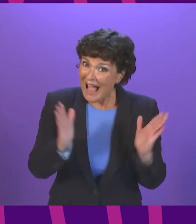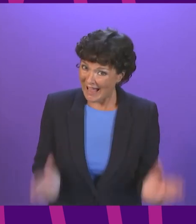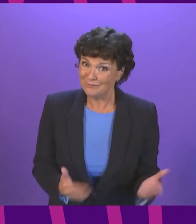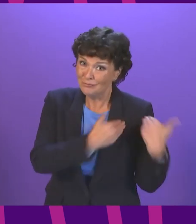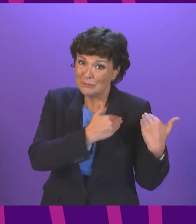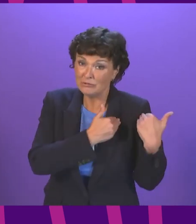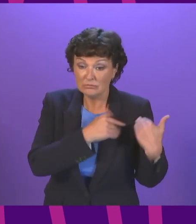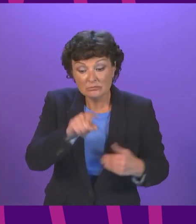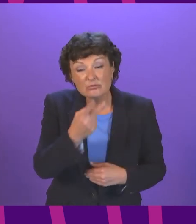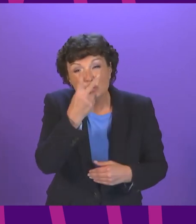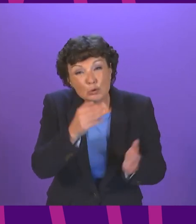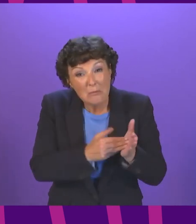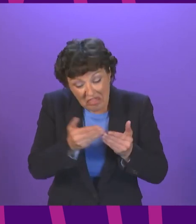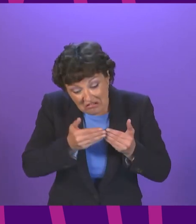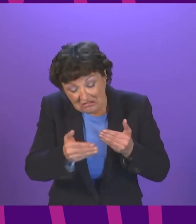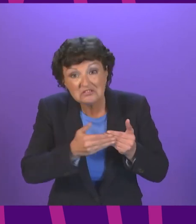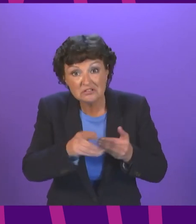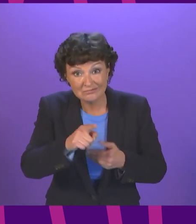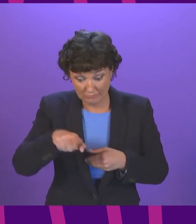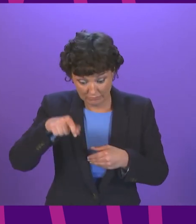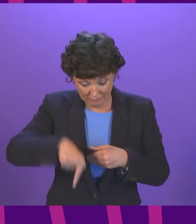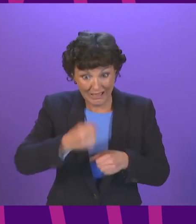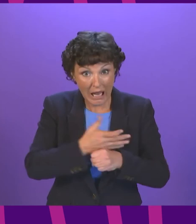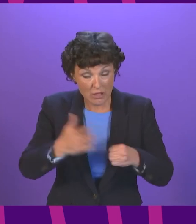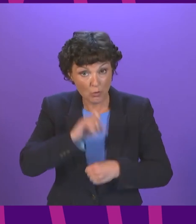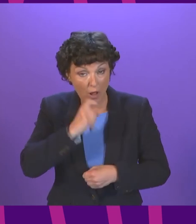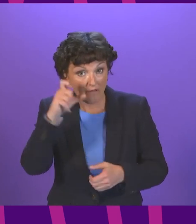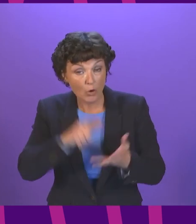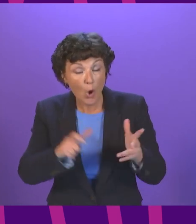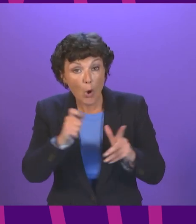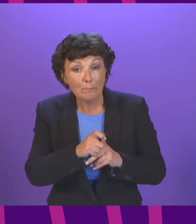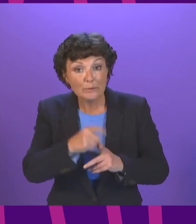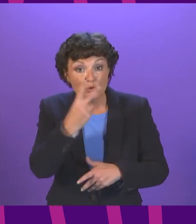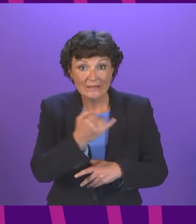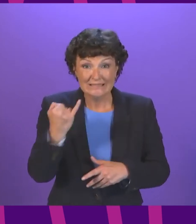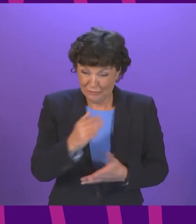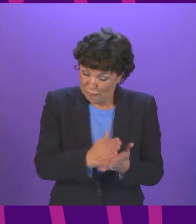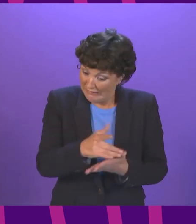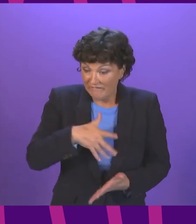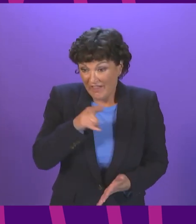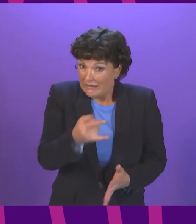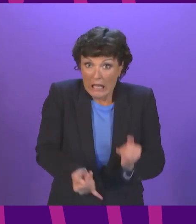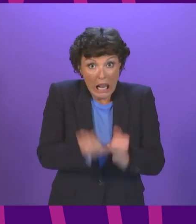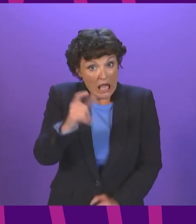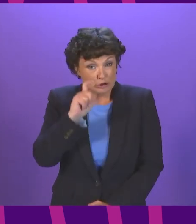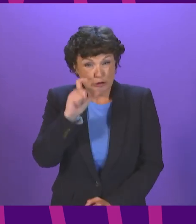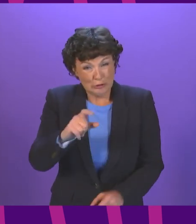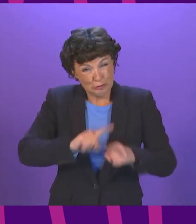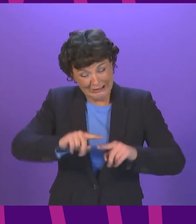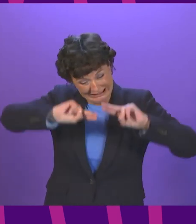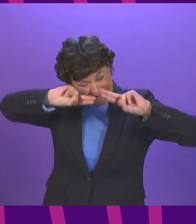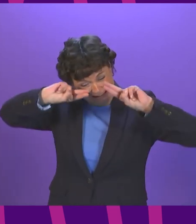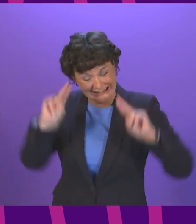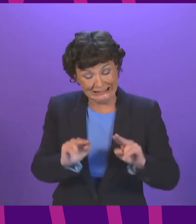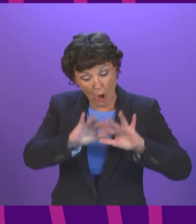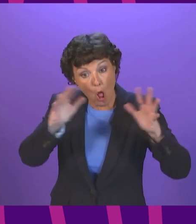It represents the world's best chance, possibly the last chance to limit global warming to 1.5 degrees in line